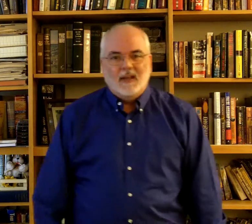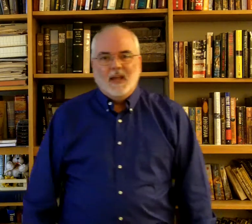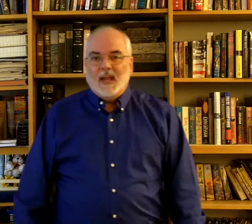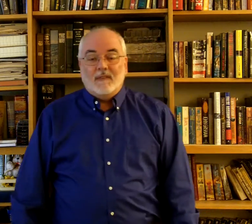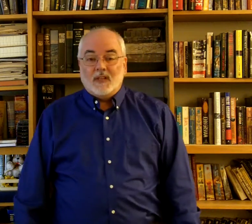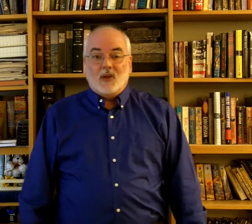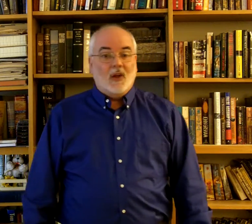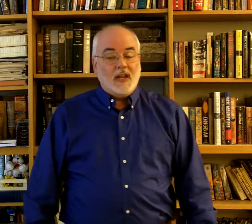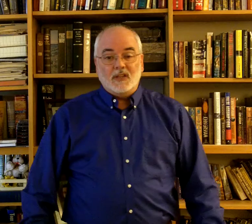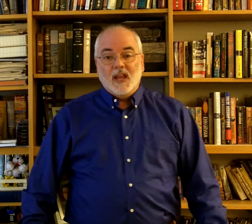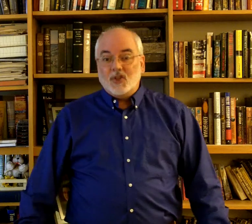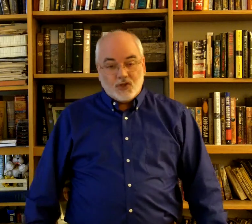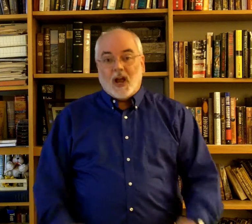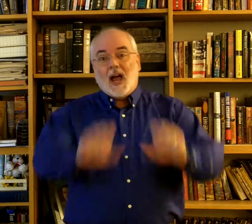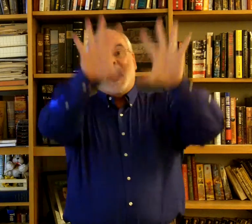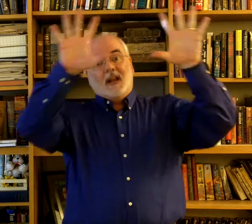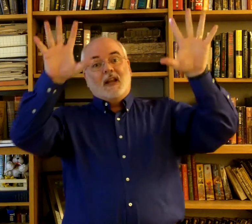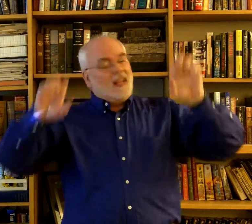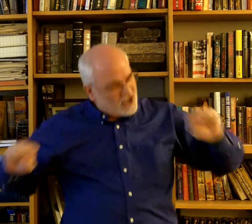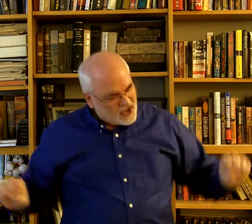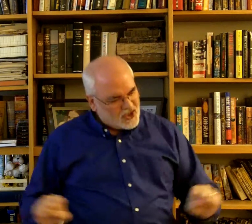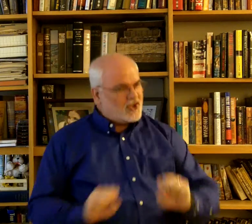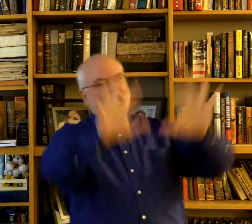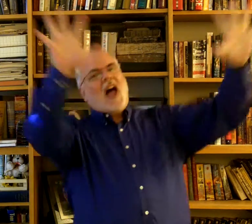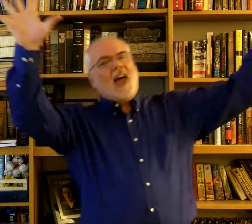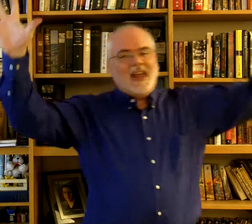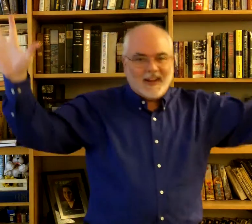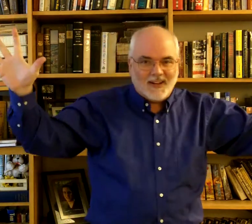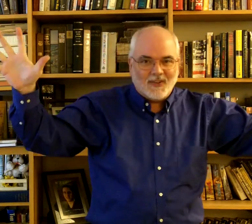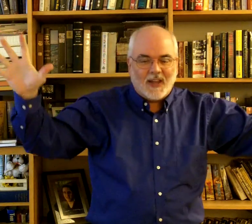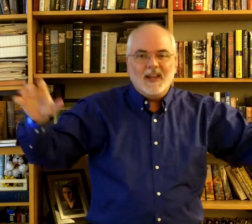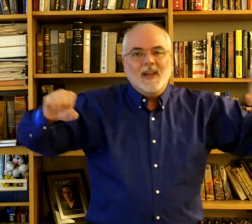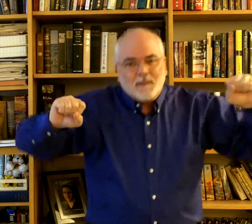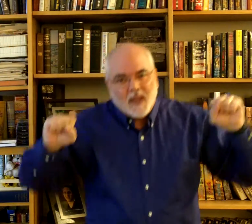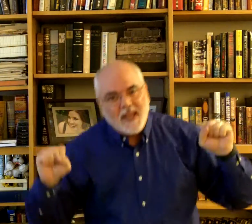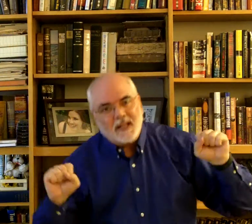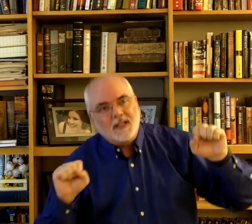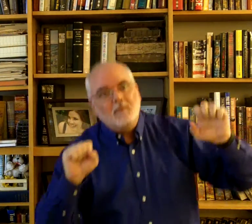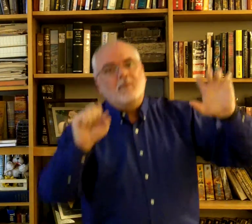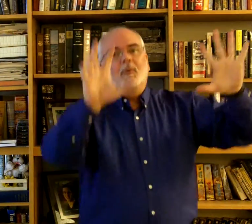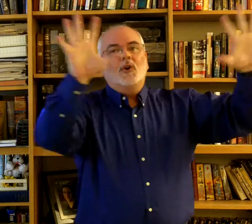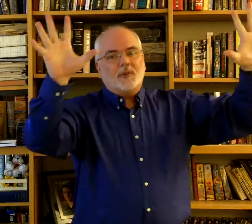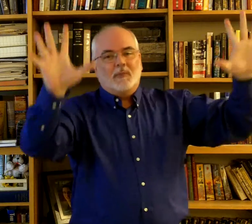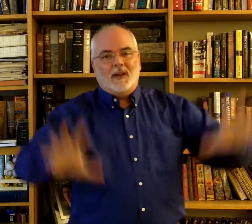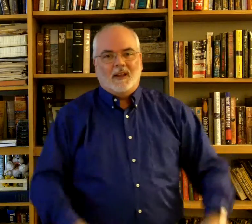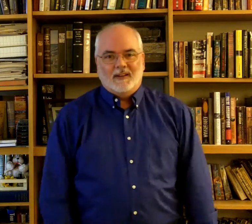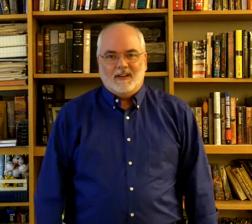If the song is shine, shine. Okay. Get some push behind it.